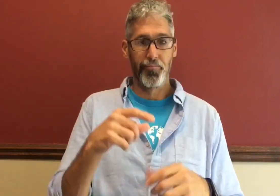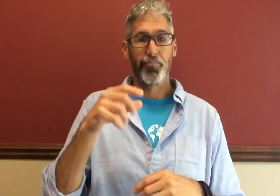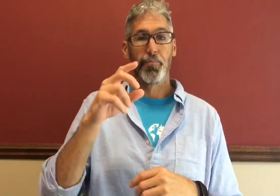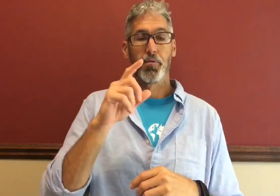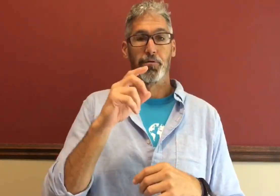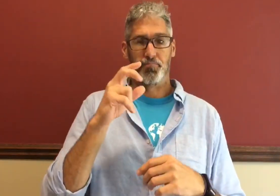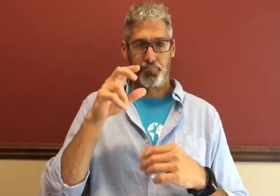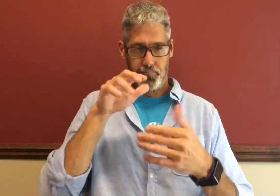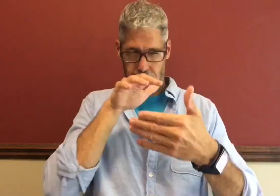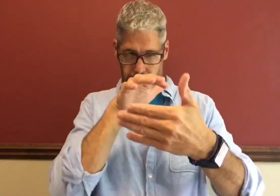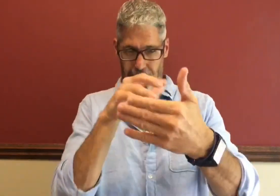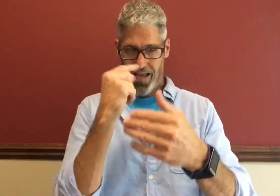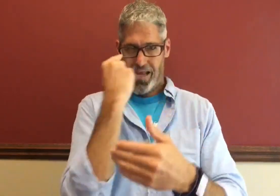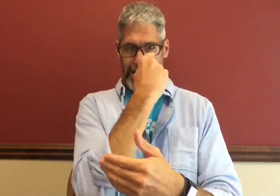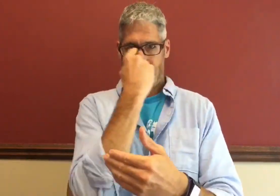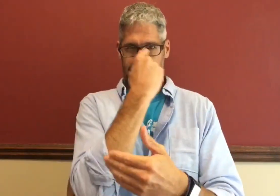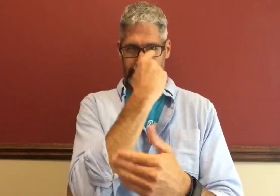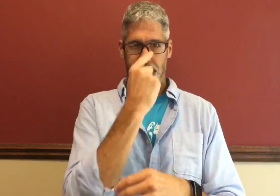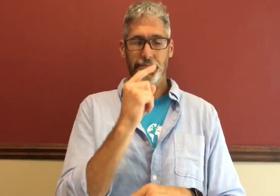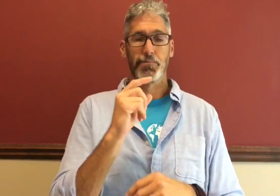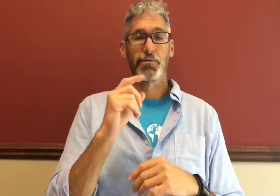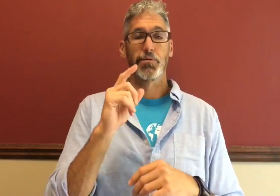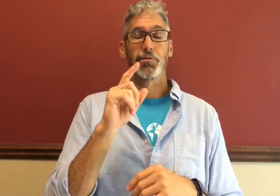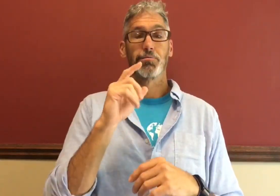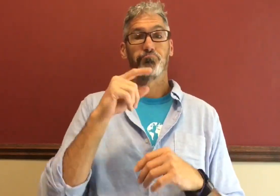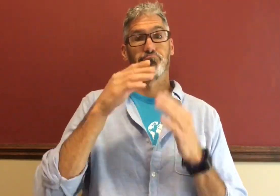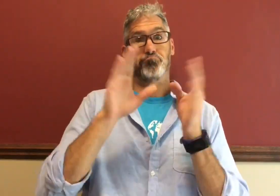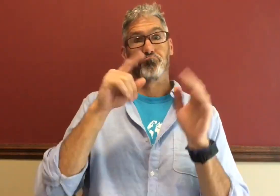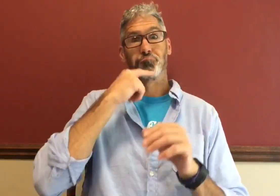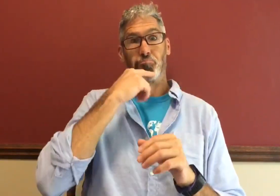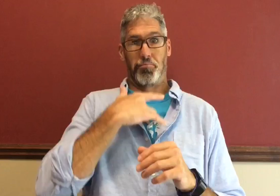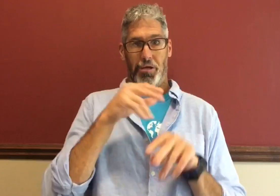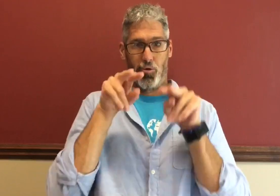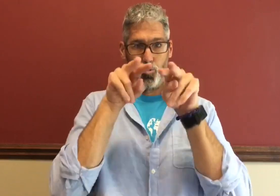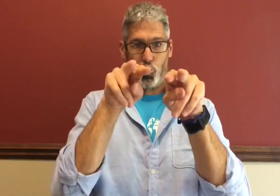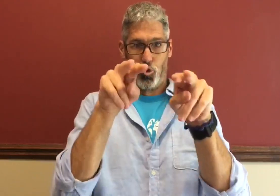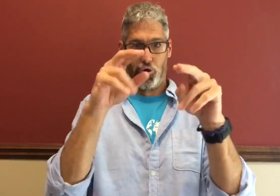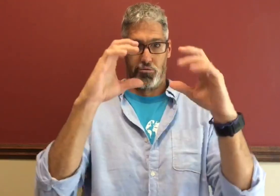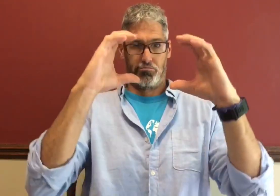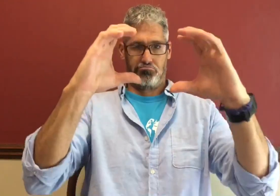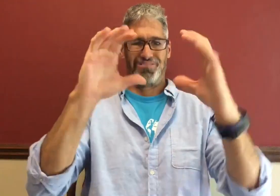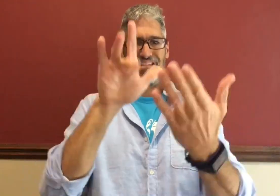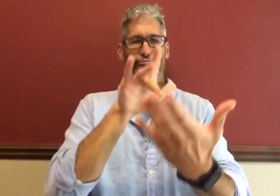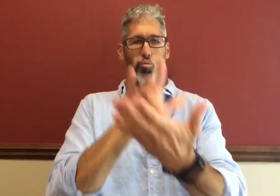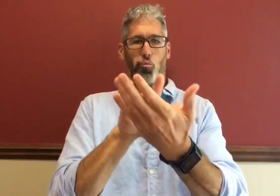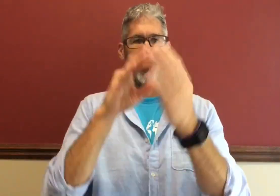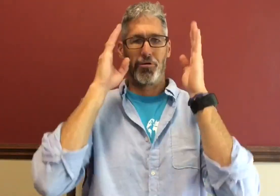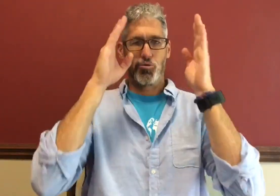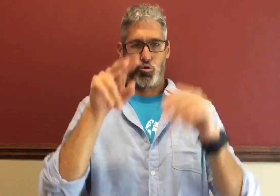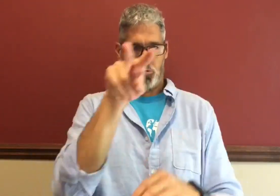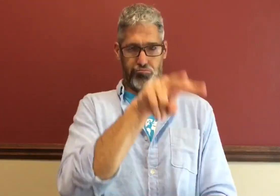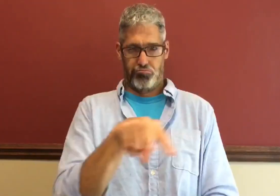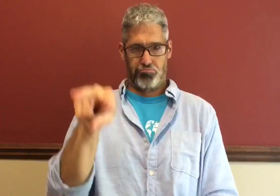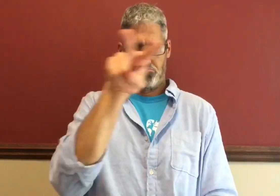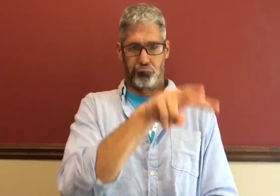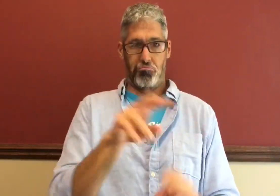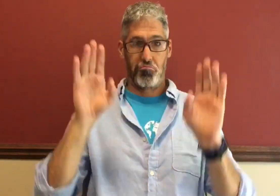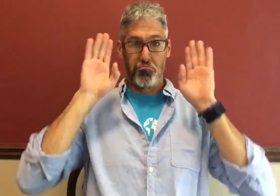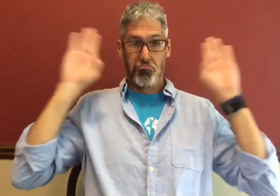is a study on the eyes. In general, hearing people look and see what's in the center of their attention. They